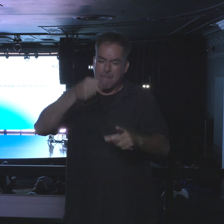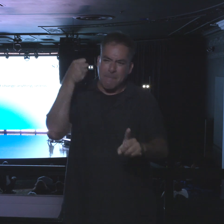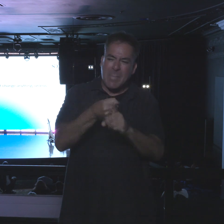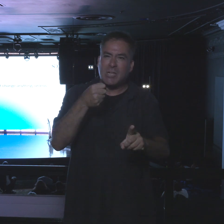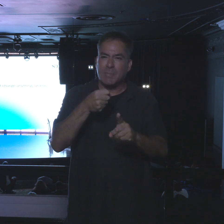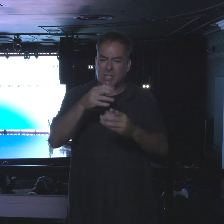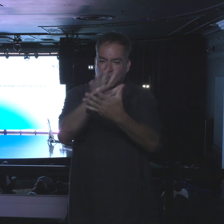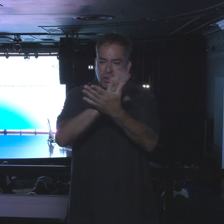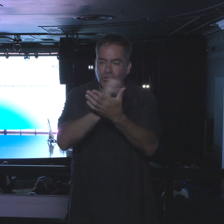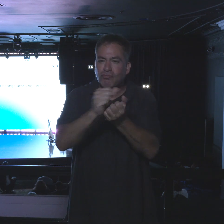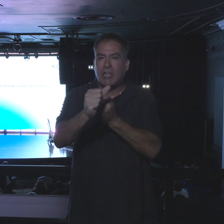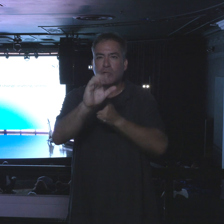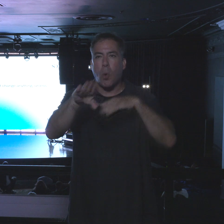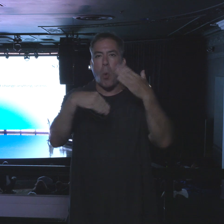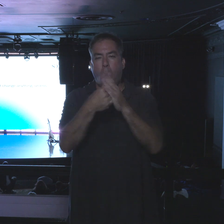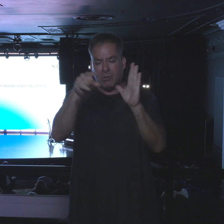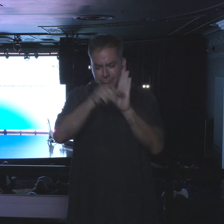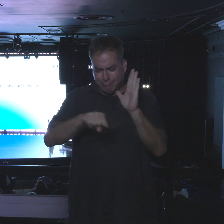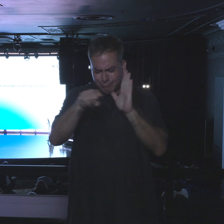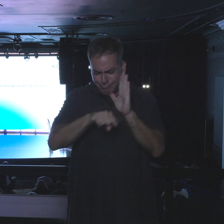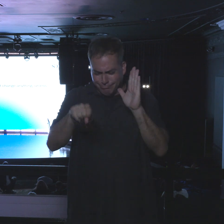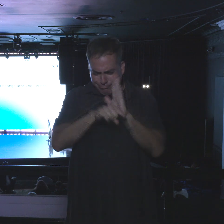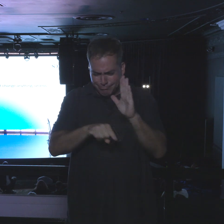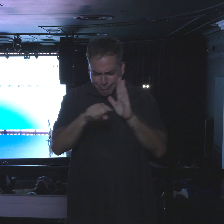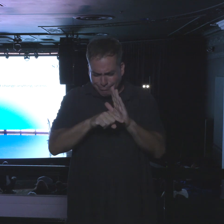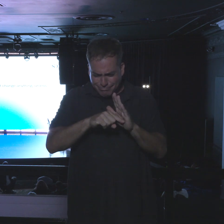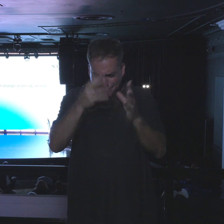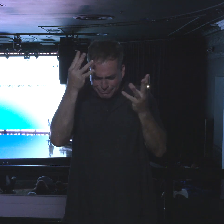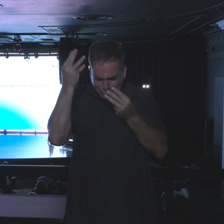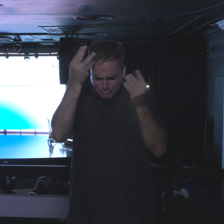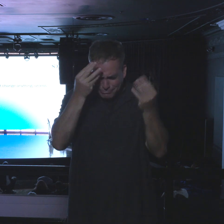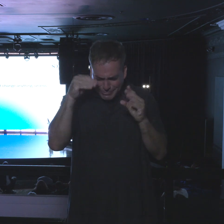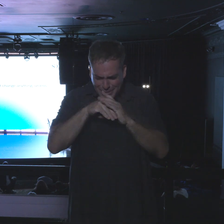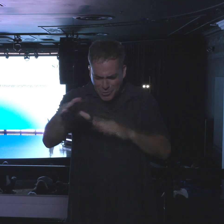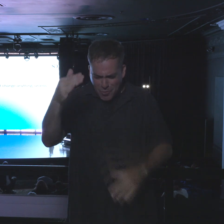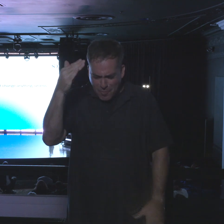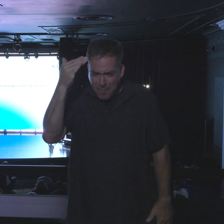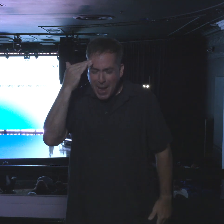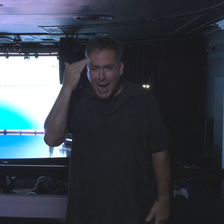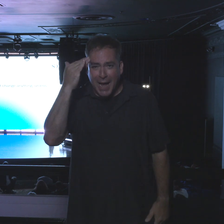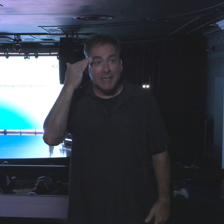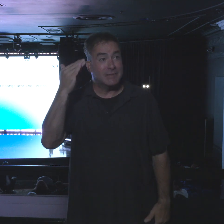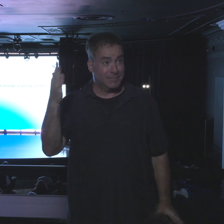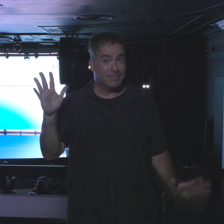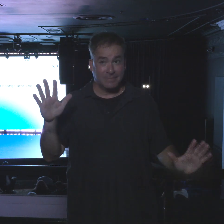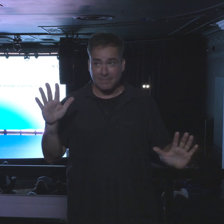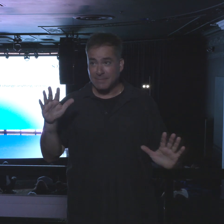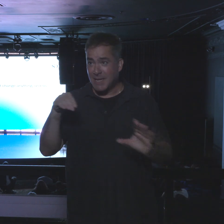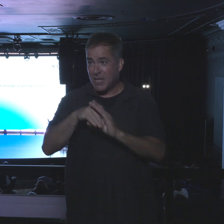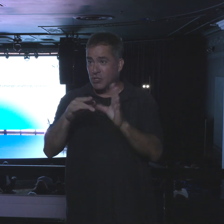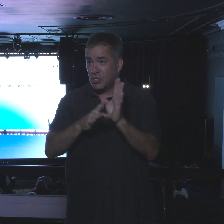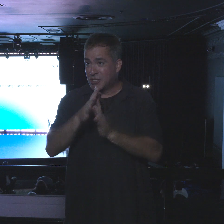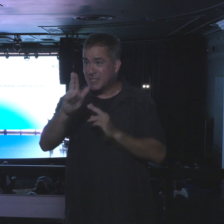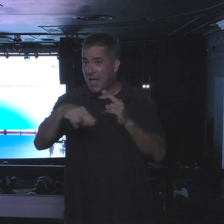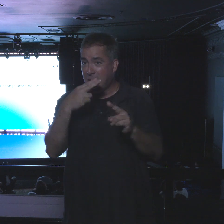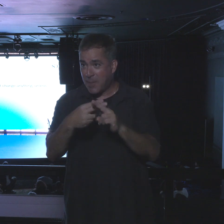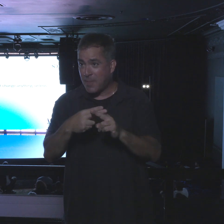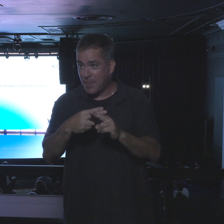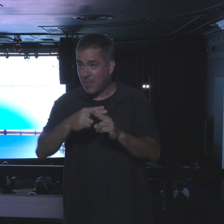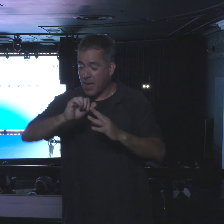things that come against us in our minds. In the name of Jesus, amen